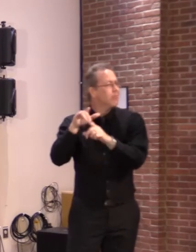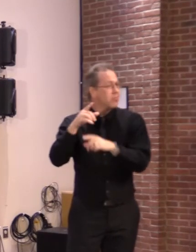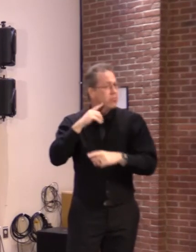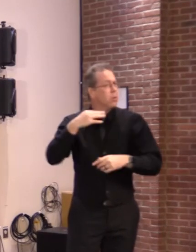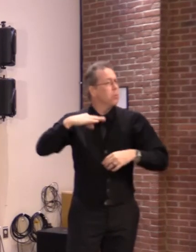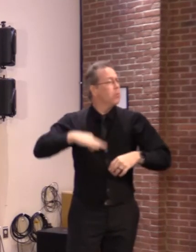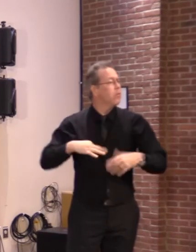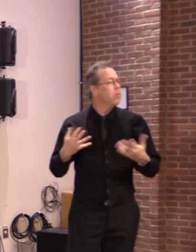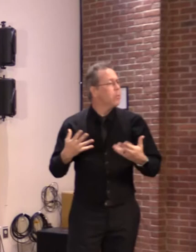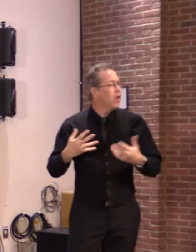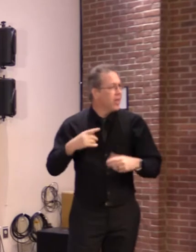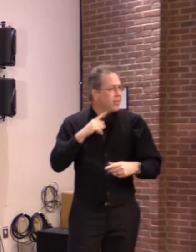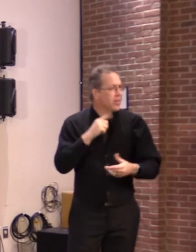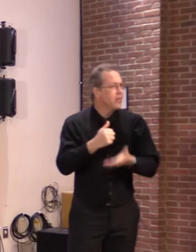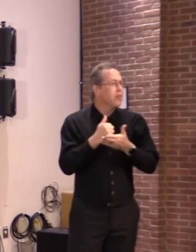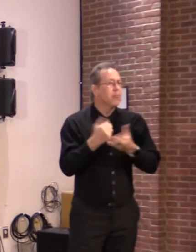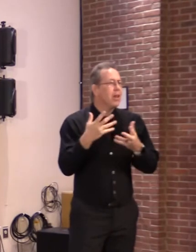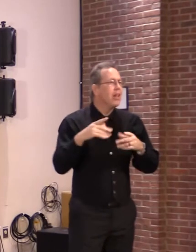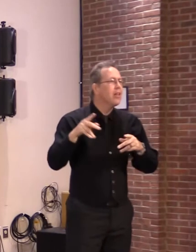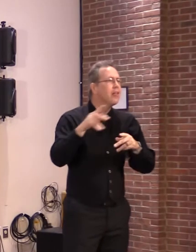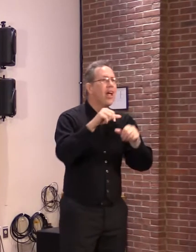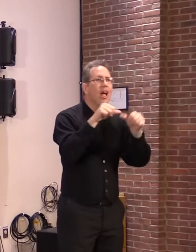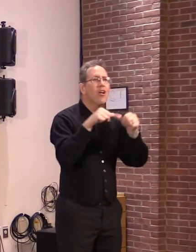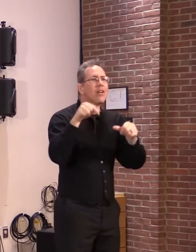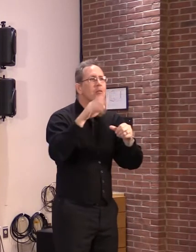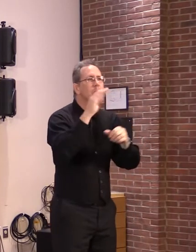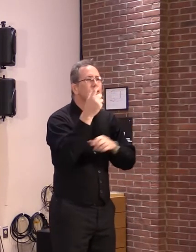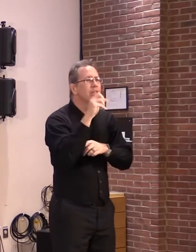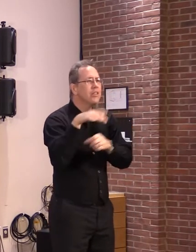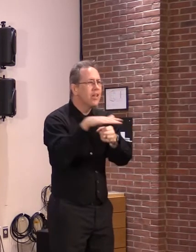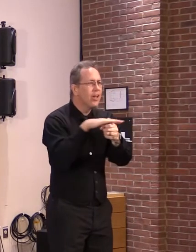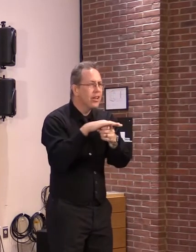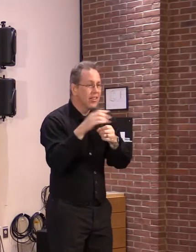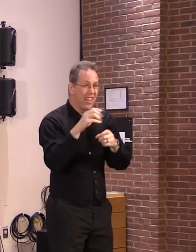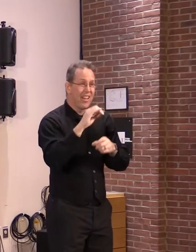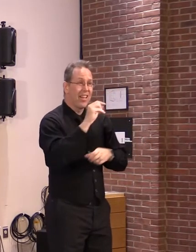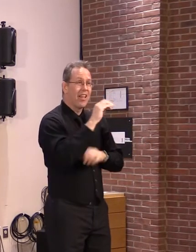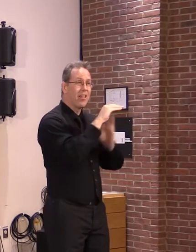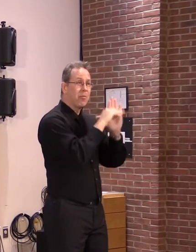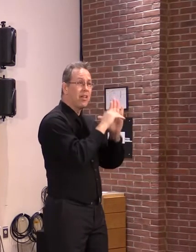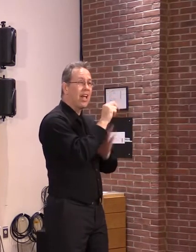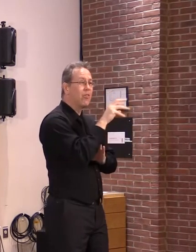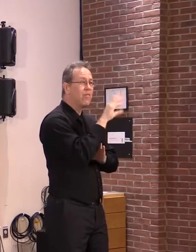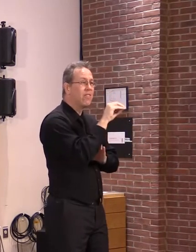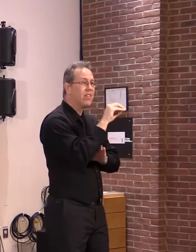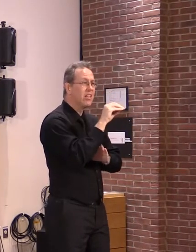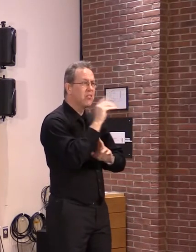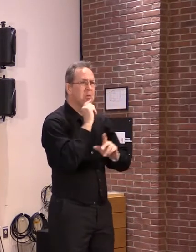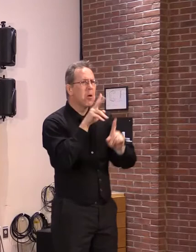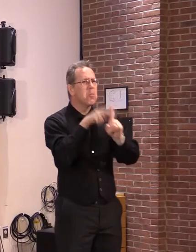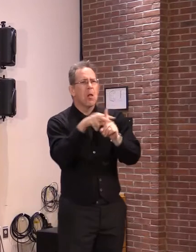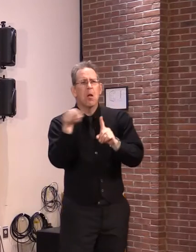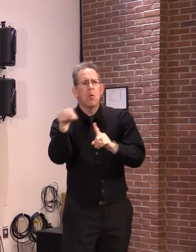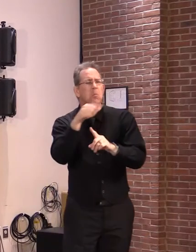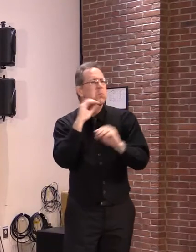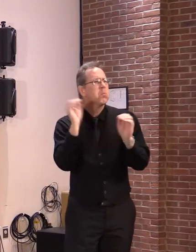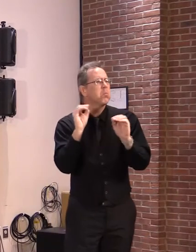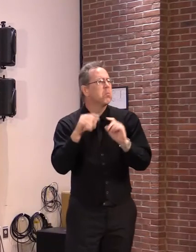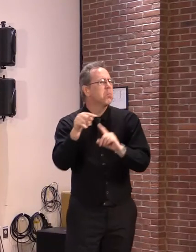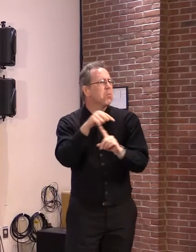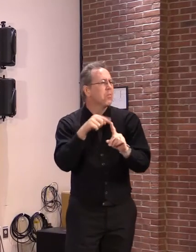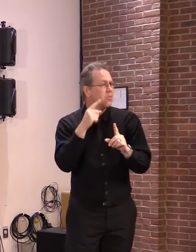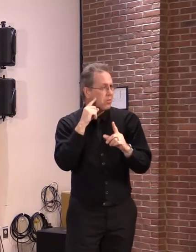areas in the city where Act 250 has no applicability at all because you've got these priority housing